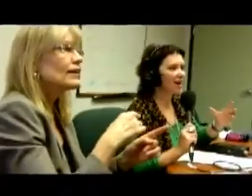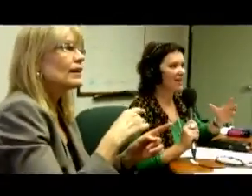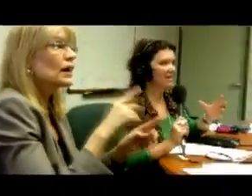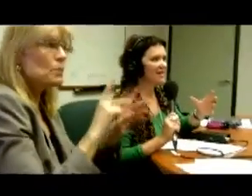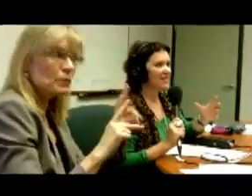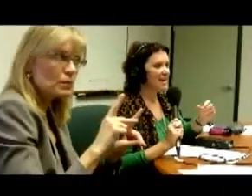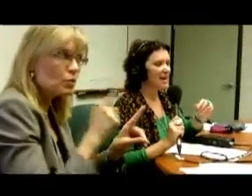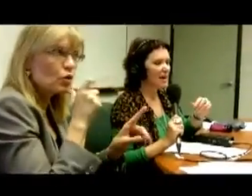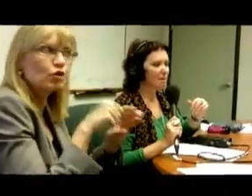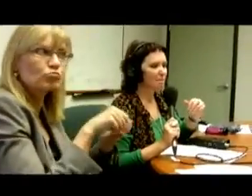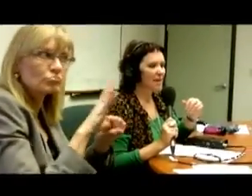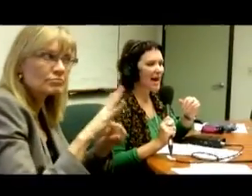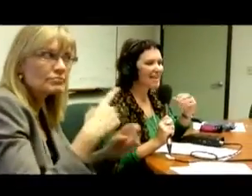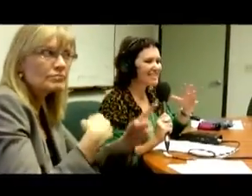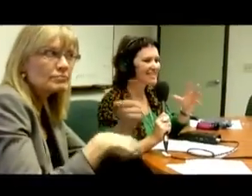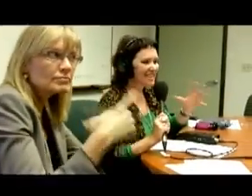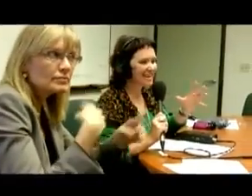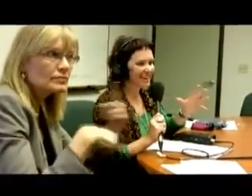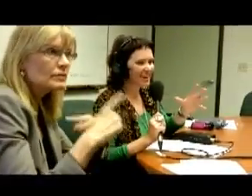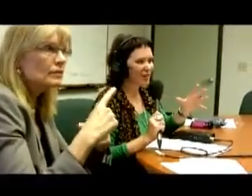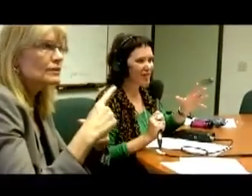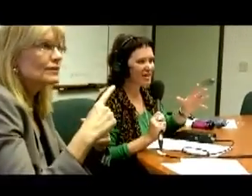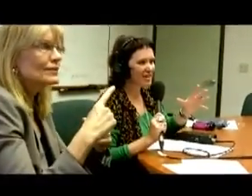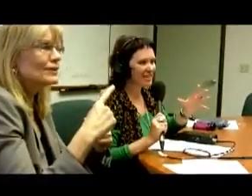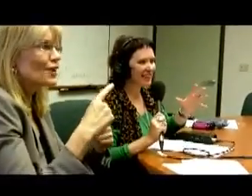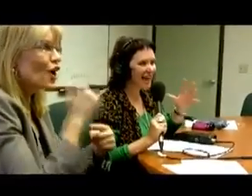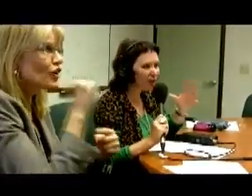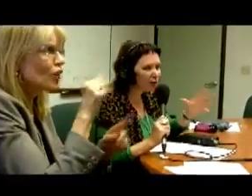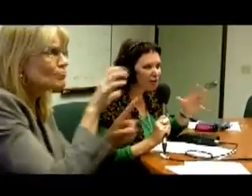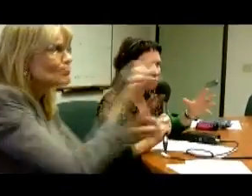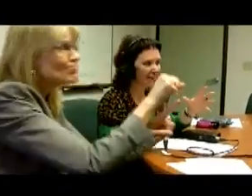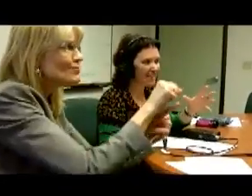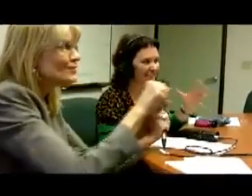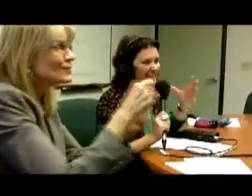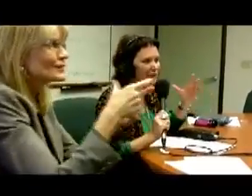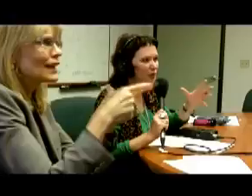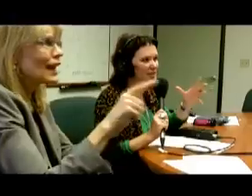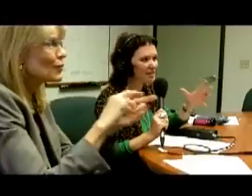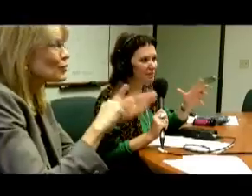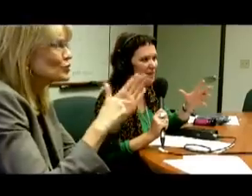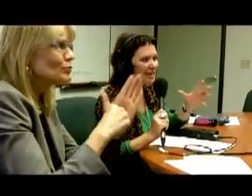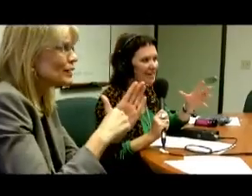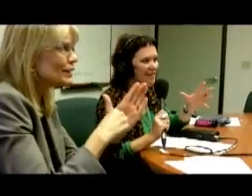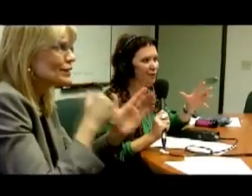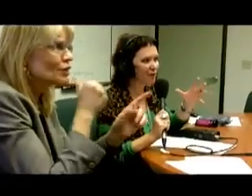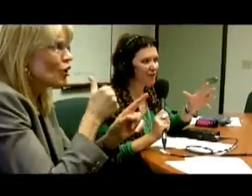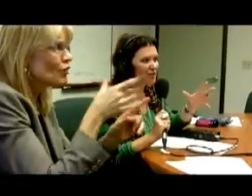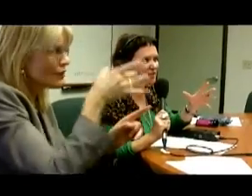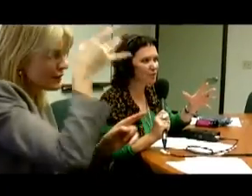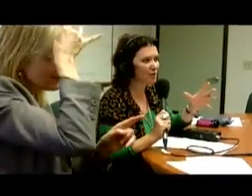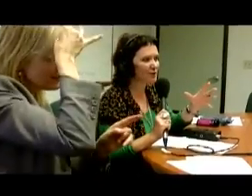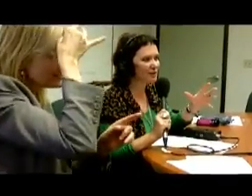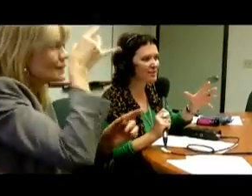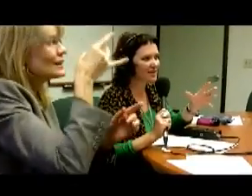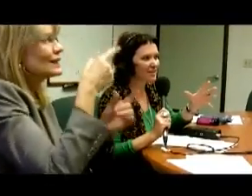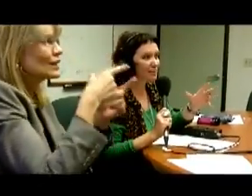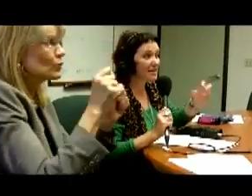aren't seeing the language meaning, the linguistic meaning in facial expressions. But deaf people are seeing